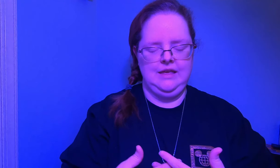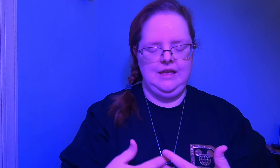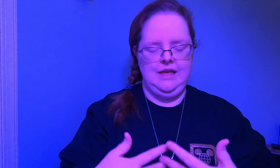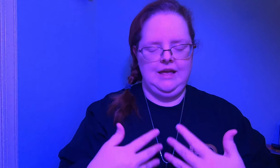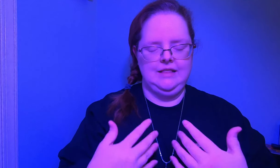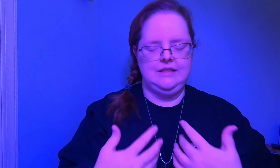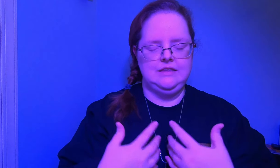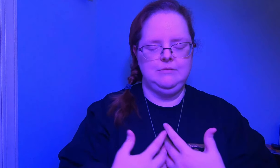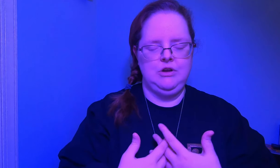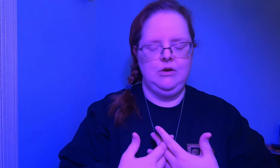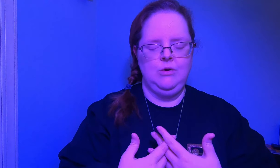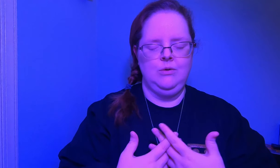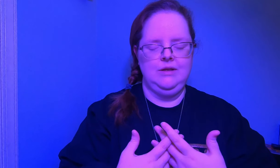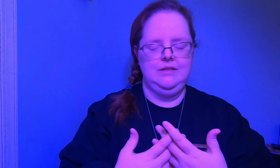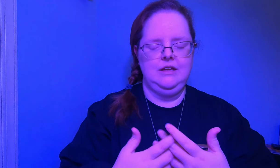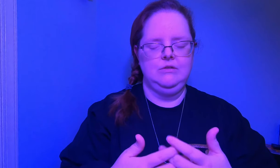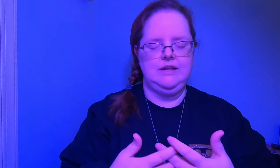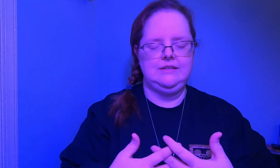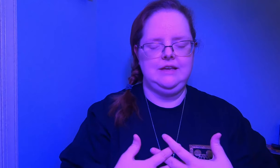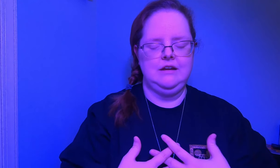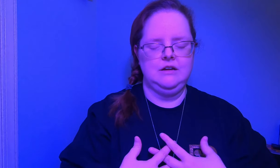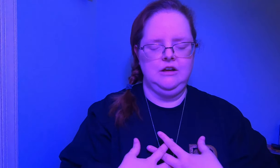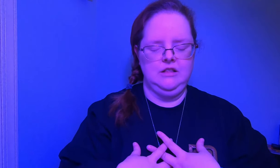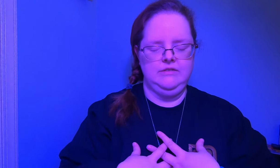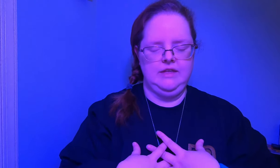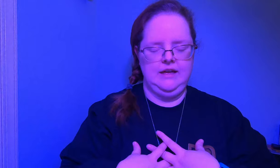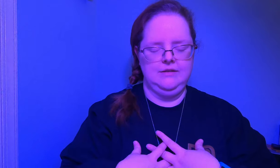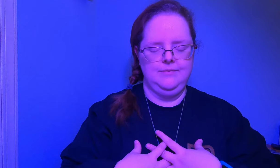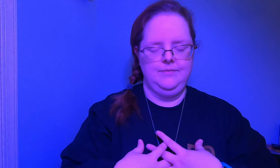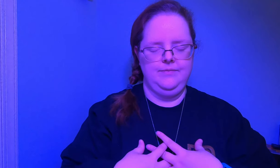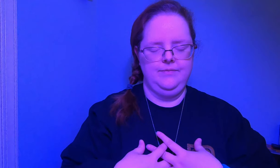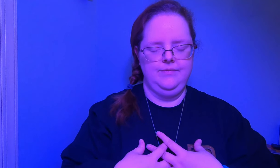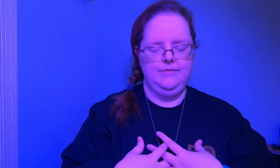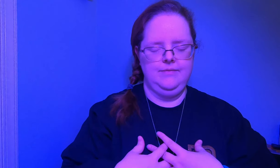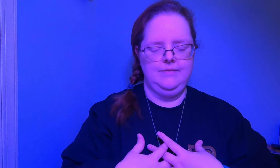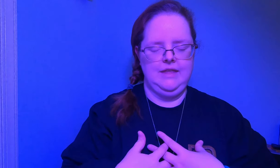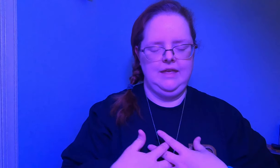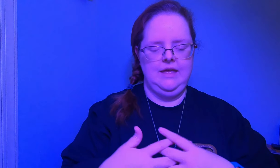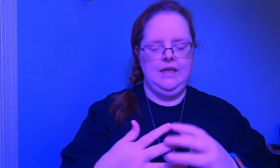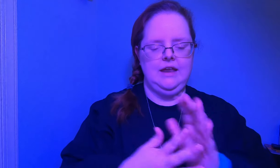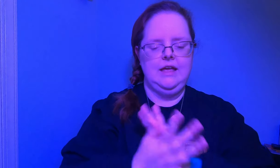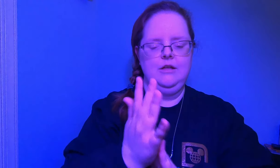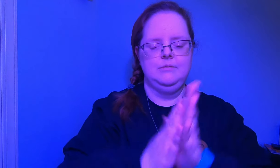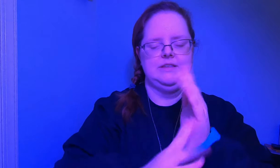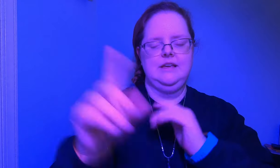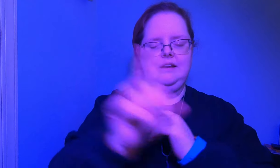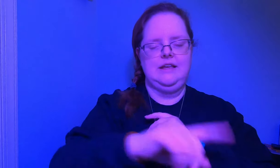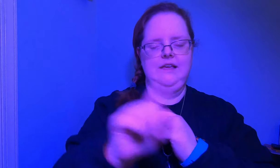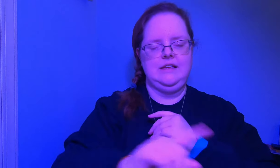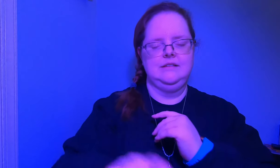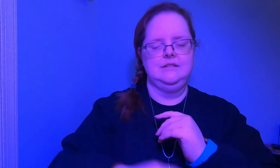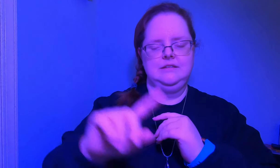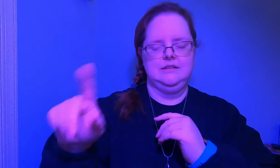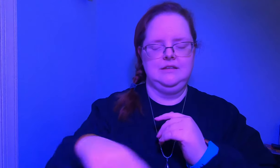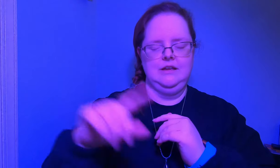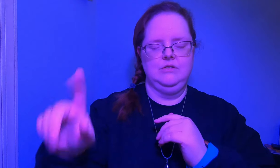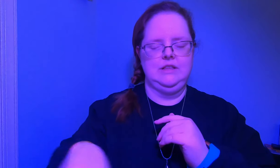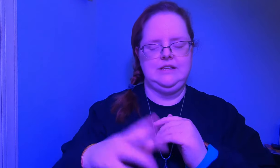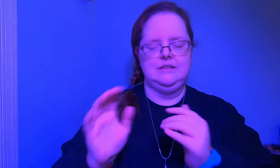it lets them know they don't need to carry all of that it helps send ease in releasing